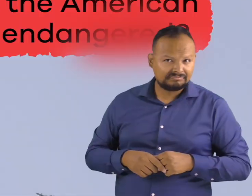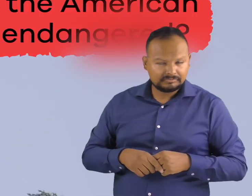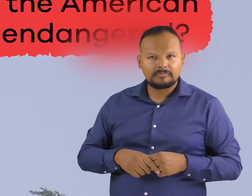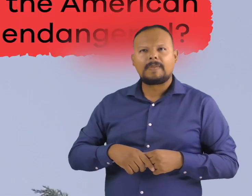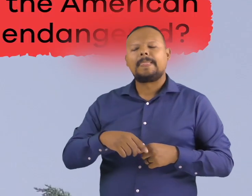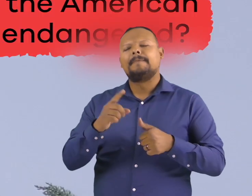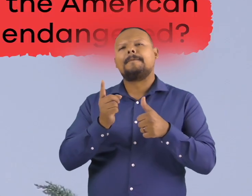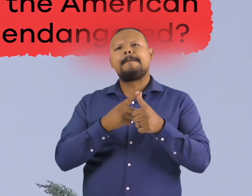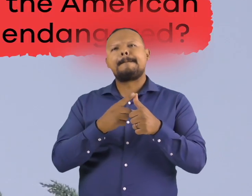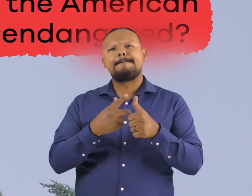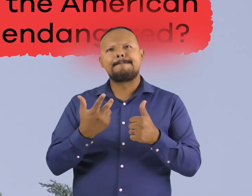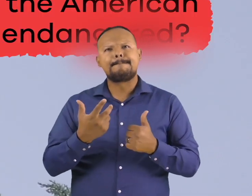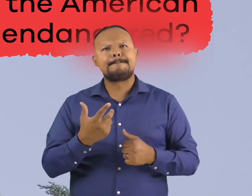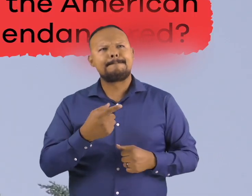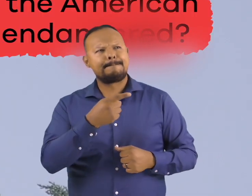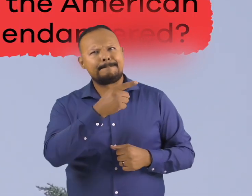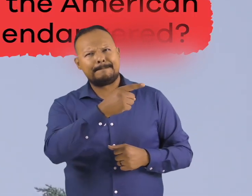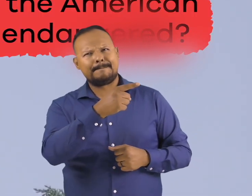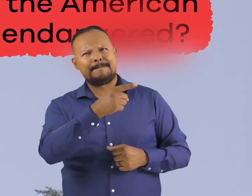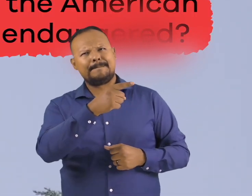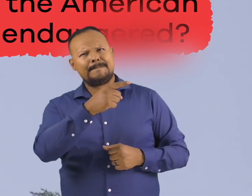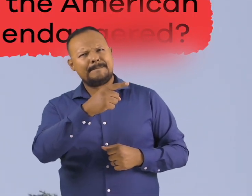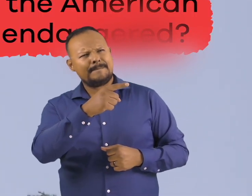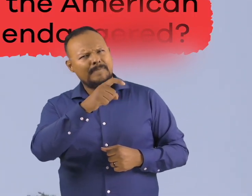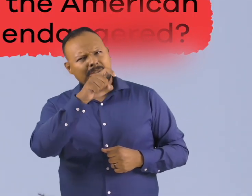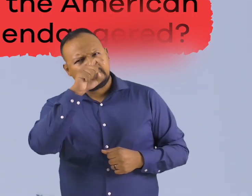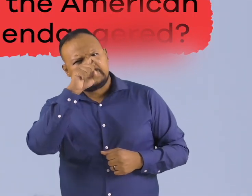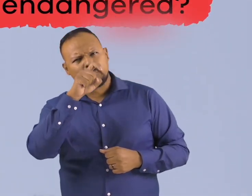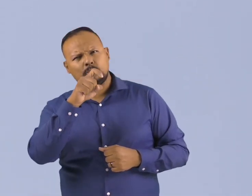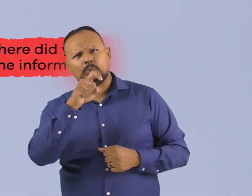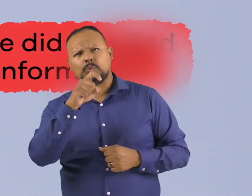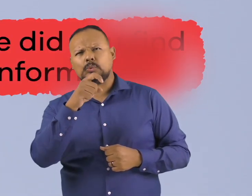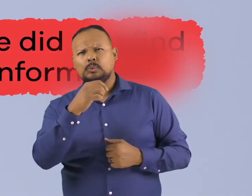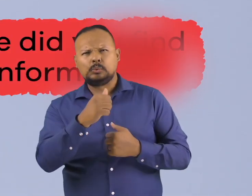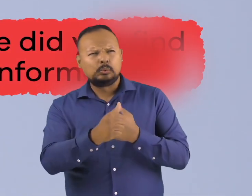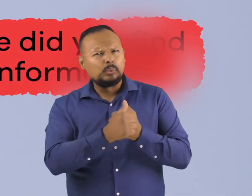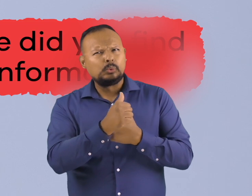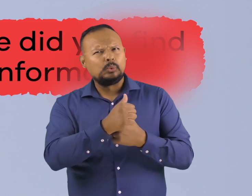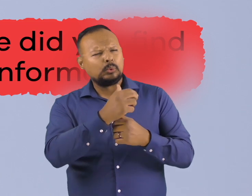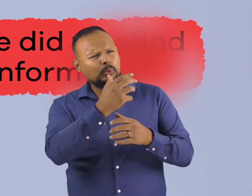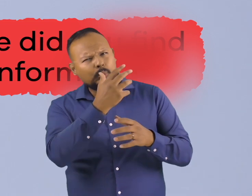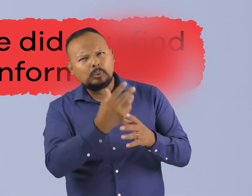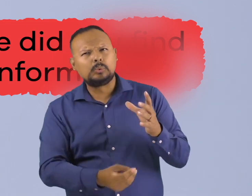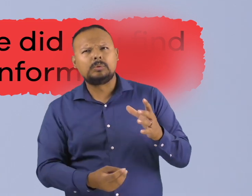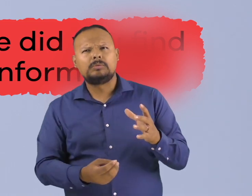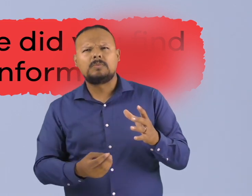Why is the American Eagle endangered? Where did you find the information?